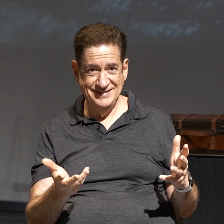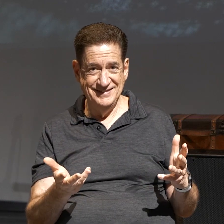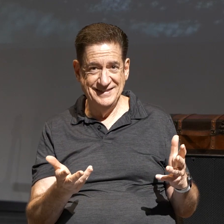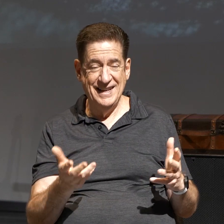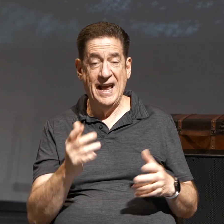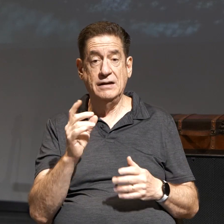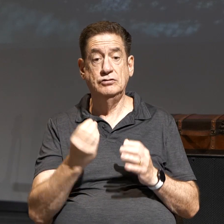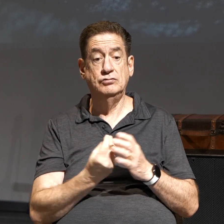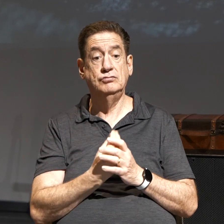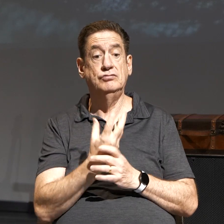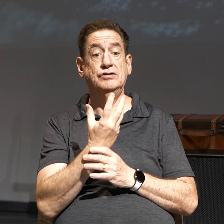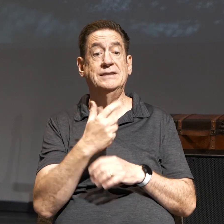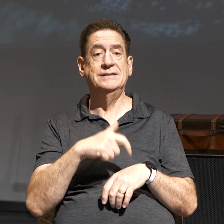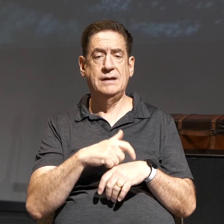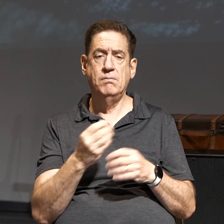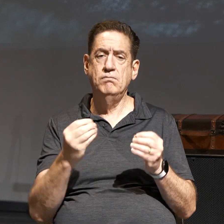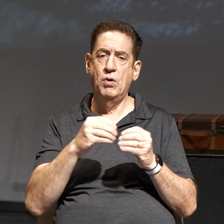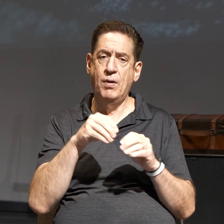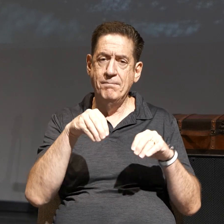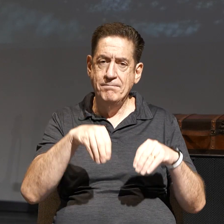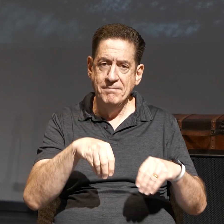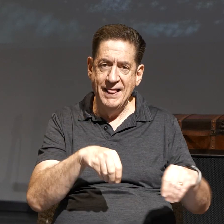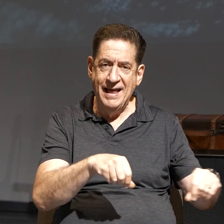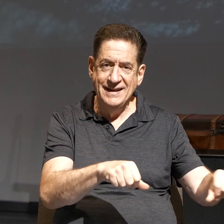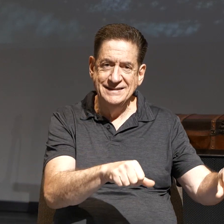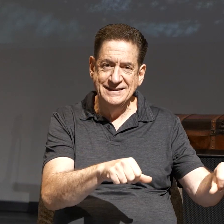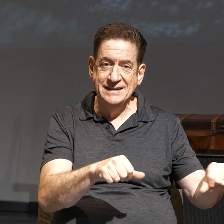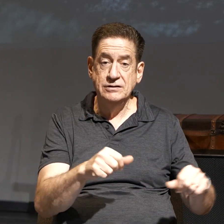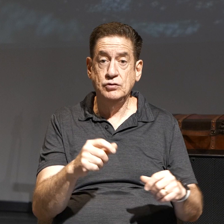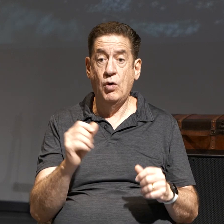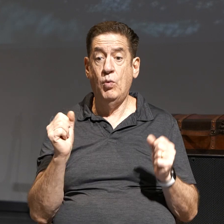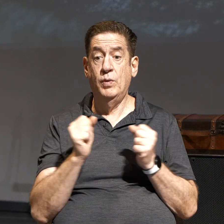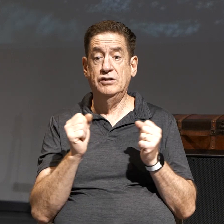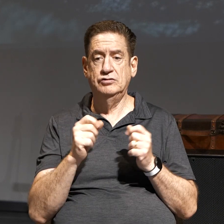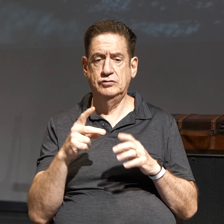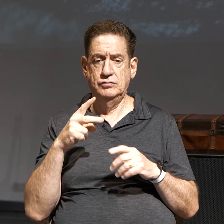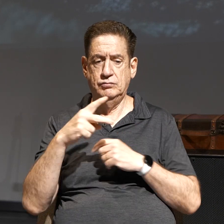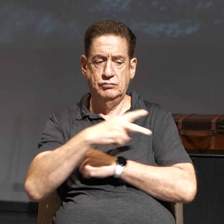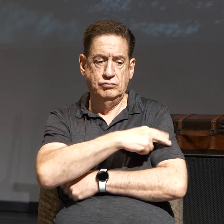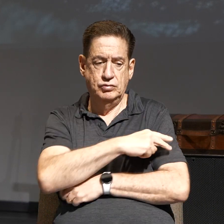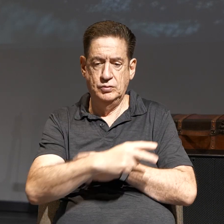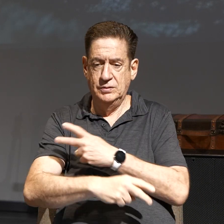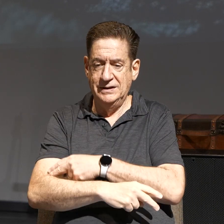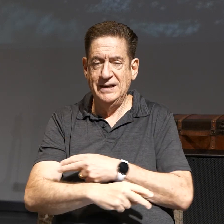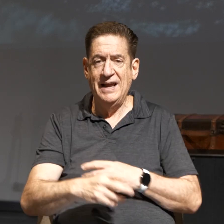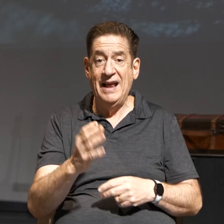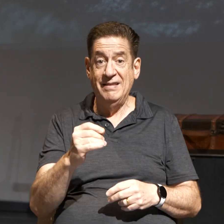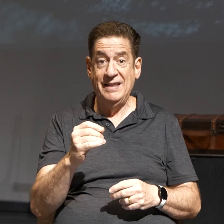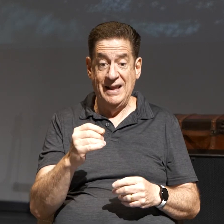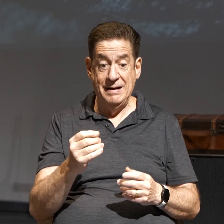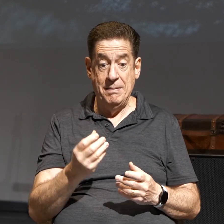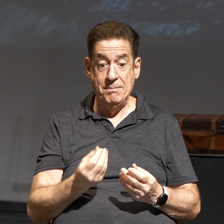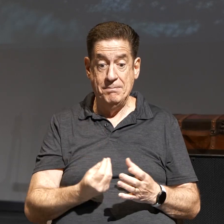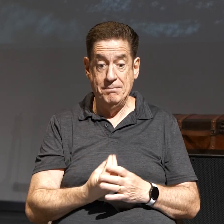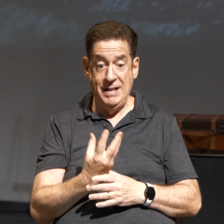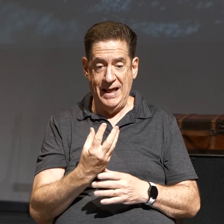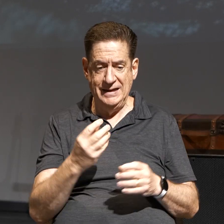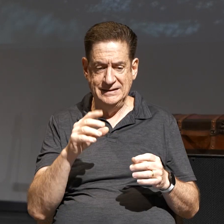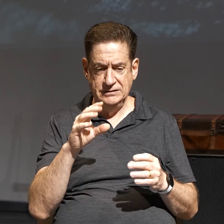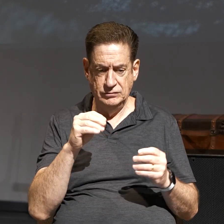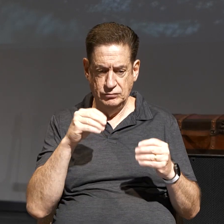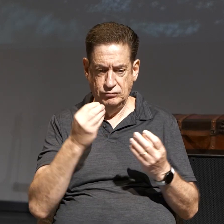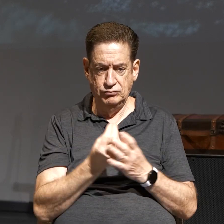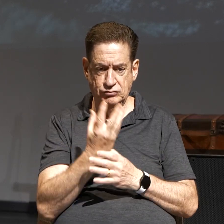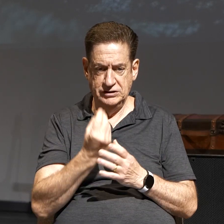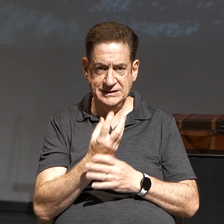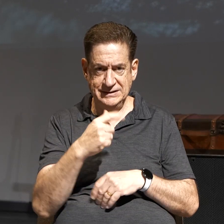And then the springtime would be more planting. So winter is pruning. Springtime is planting. You keep planting the seeds in your heart. You keep studying God's Word. You